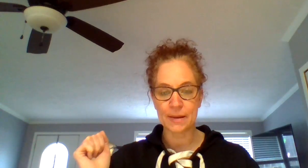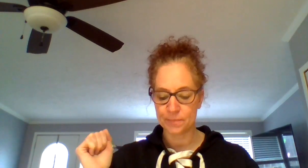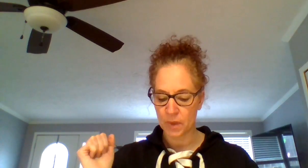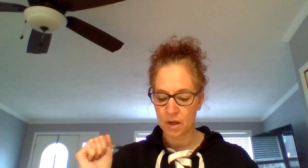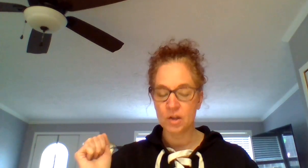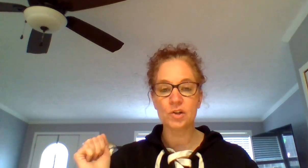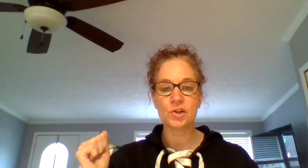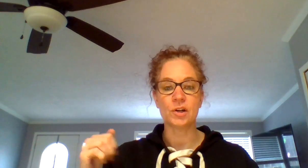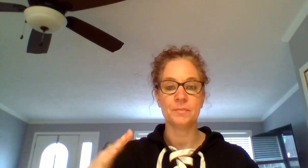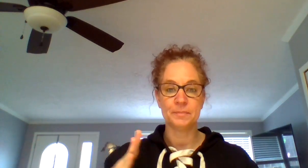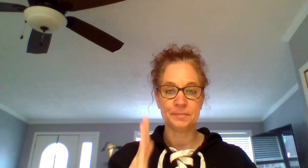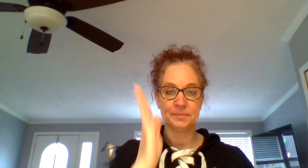Your turn.